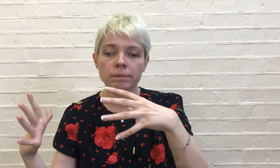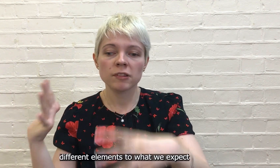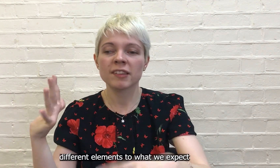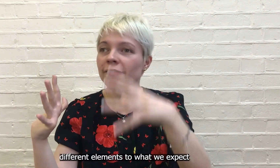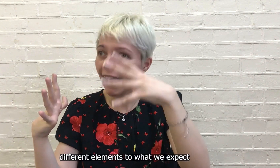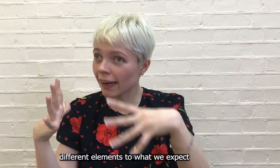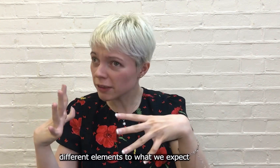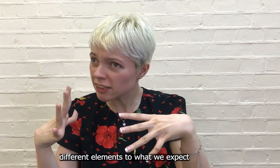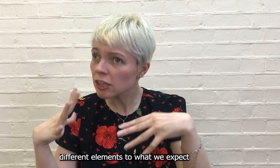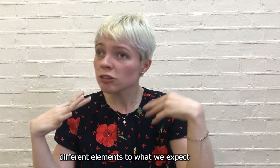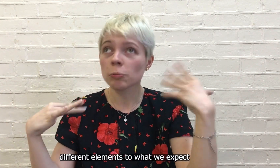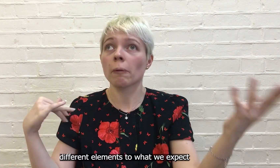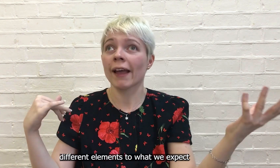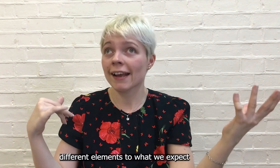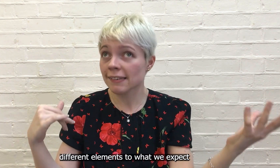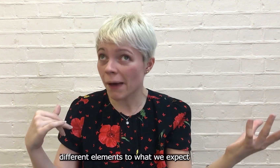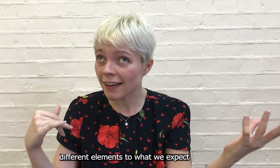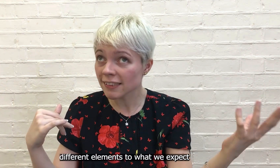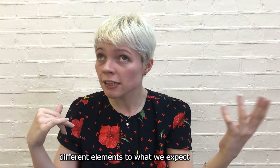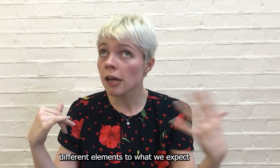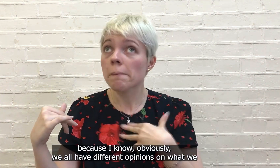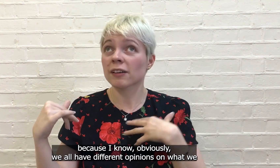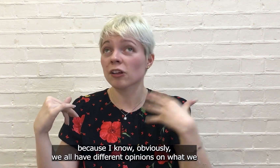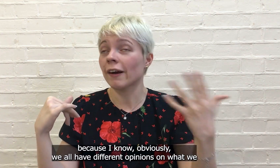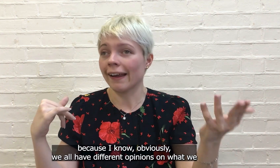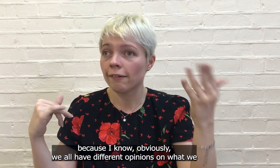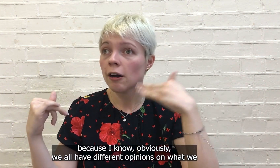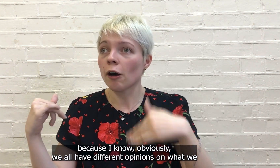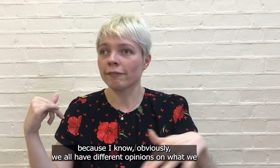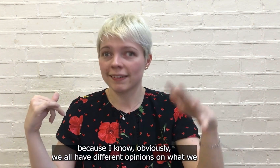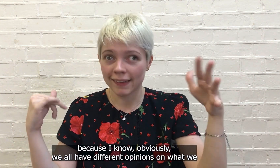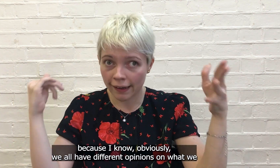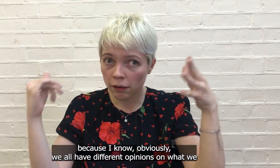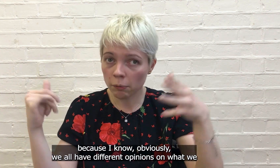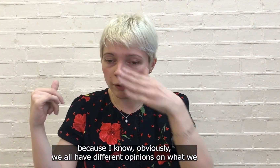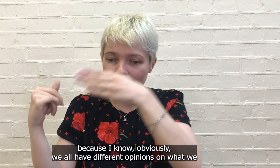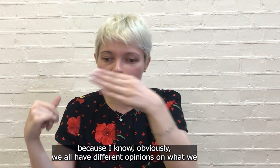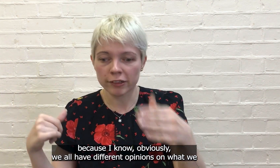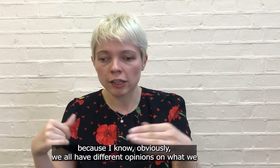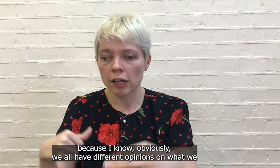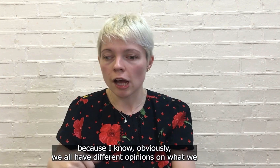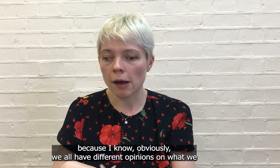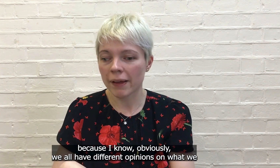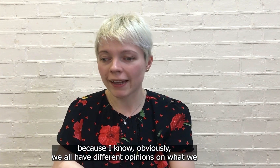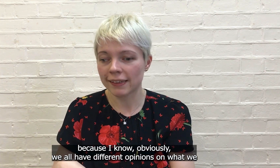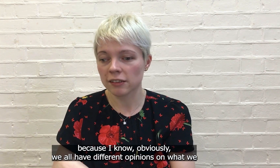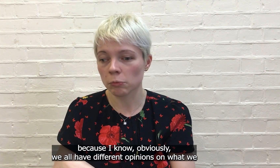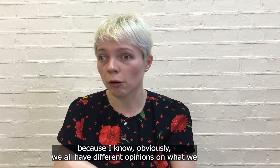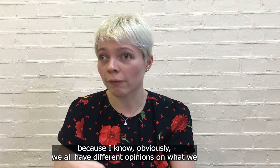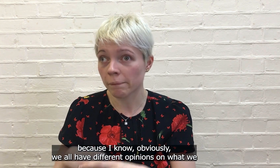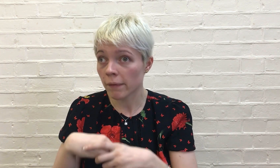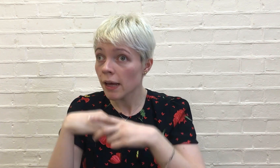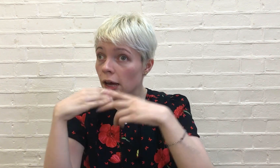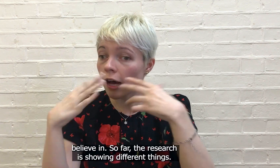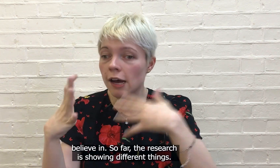different elements to what we expect because I know, obviously we all have different opinions on what we believe